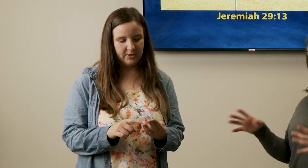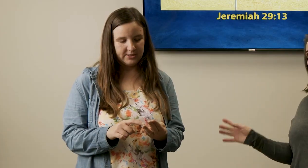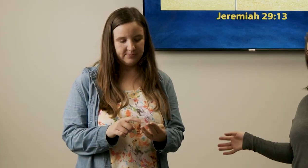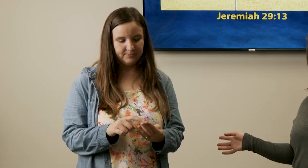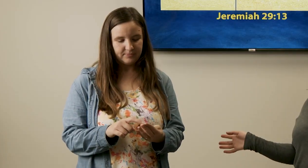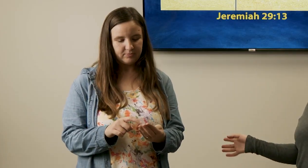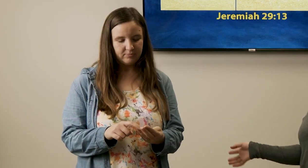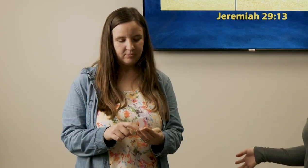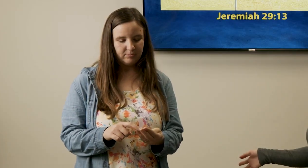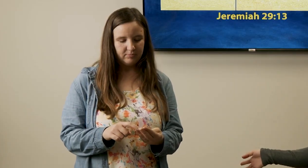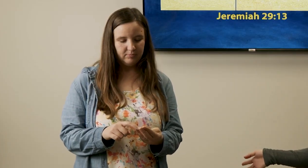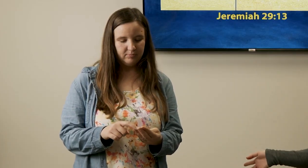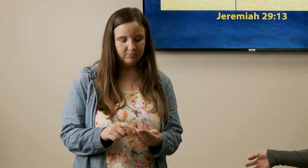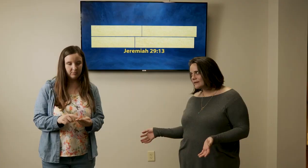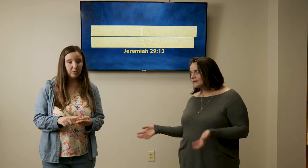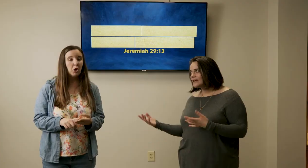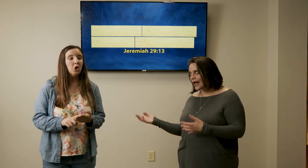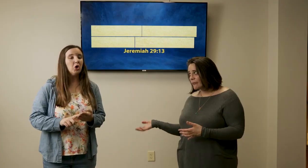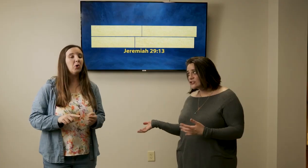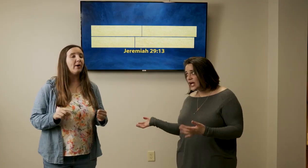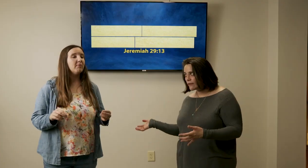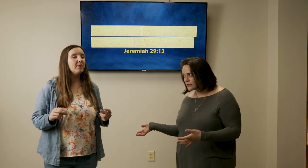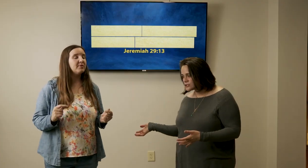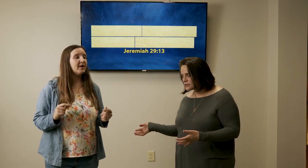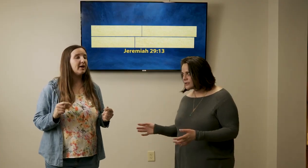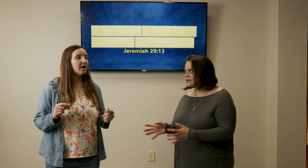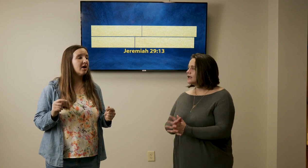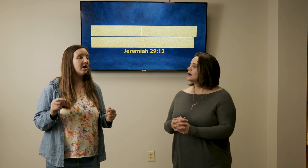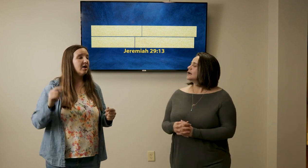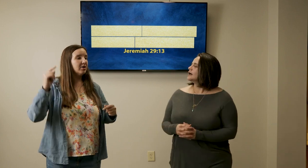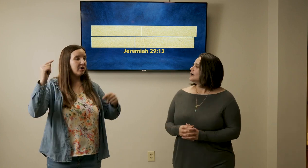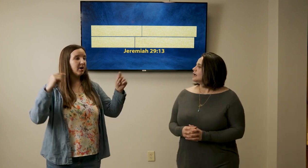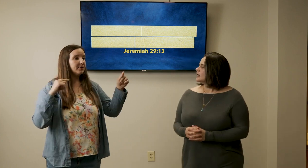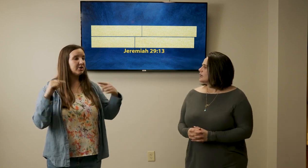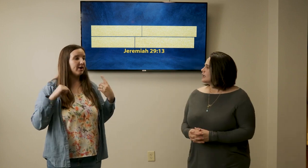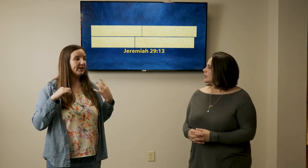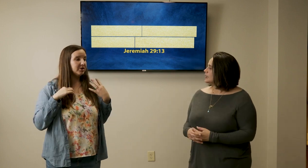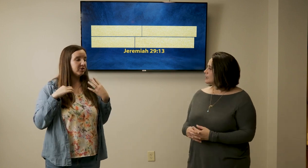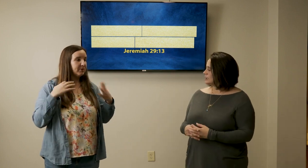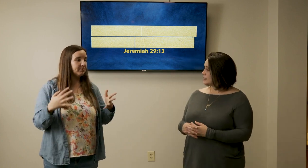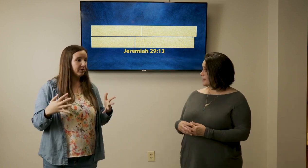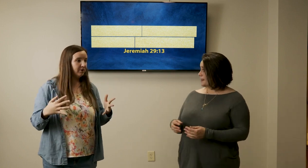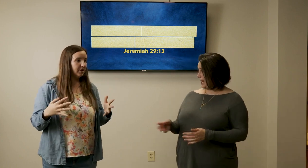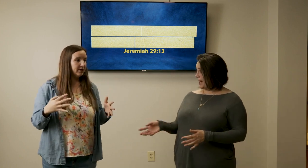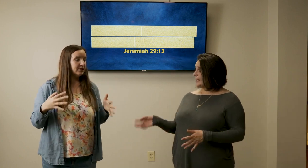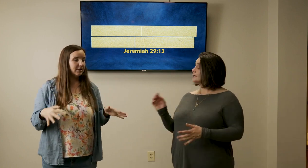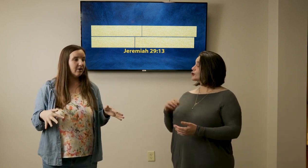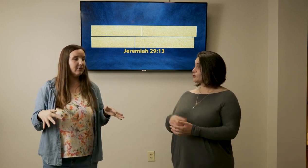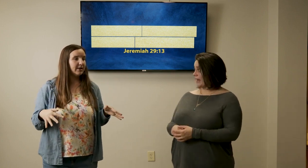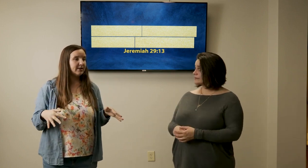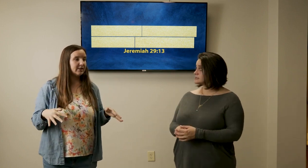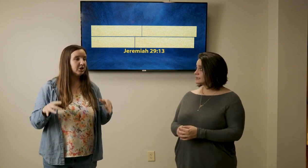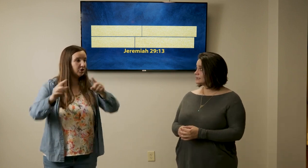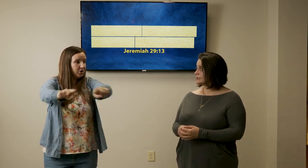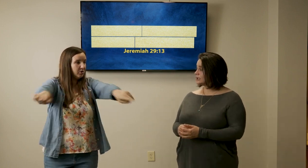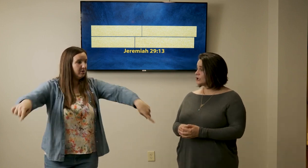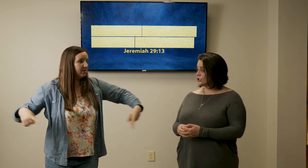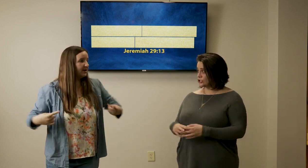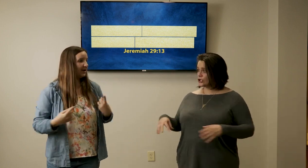on doing that until the end of the the game oh I remember that uh God was talking to the people uh-huh so it's you like